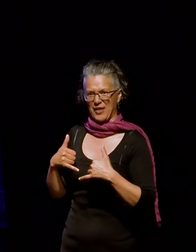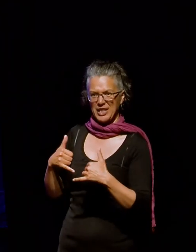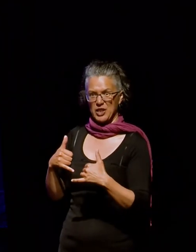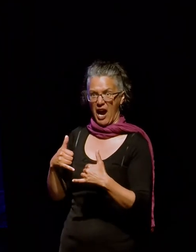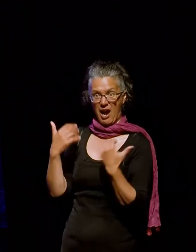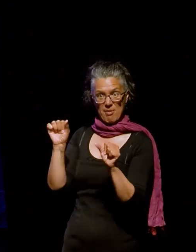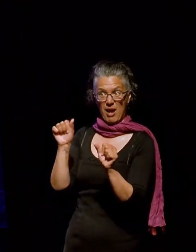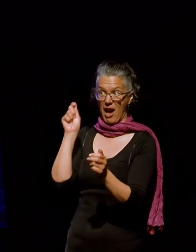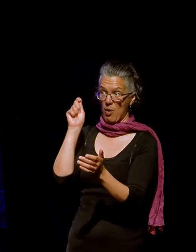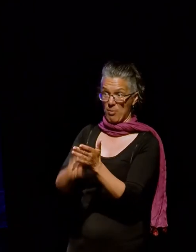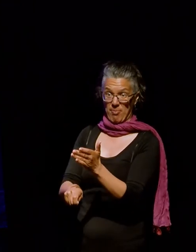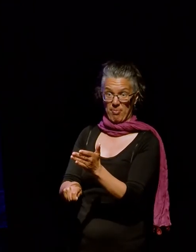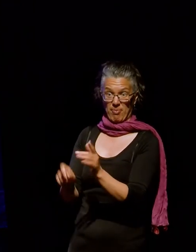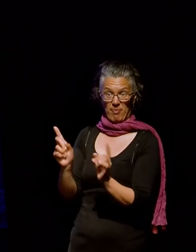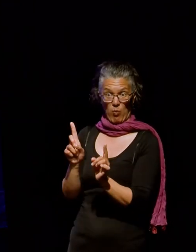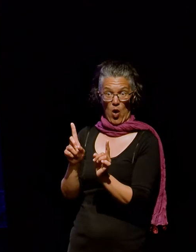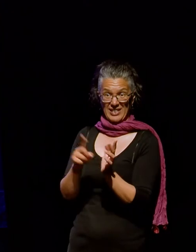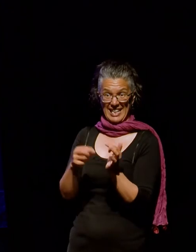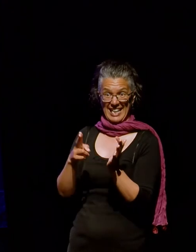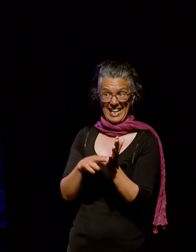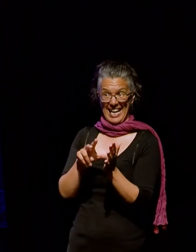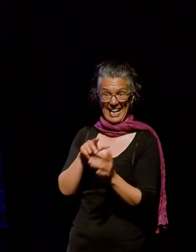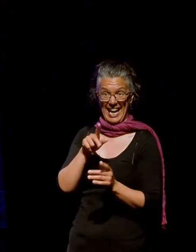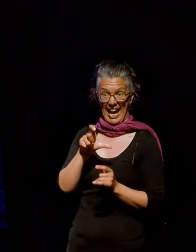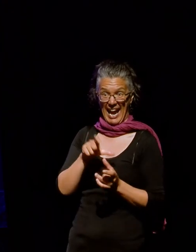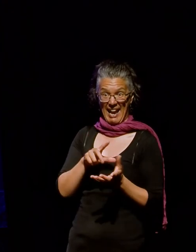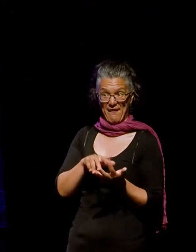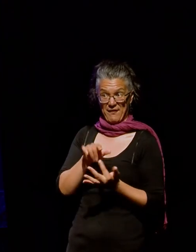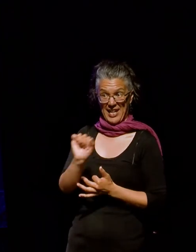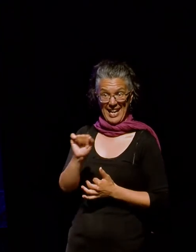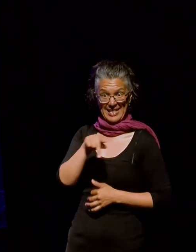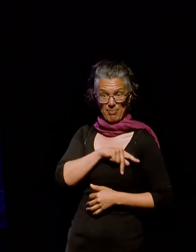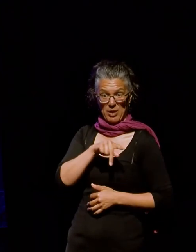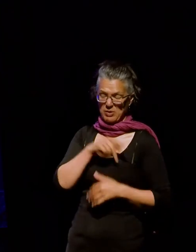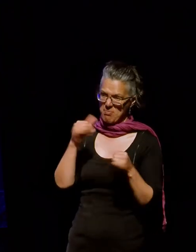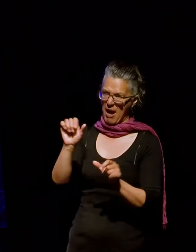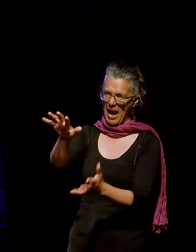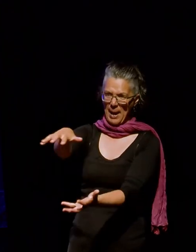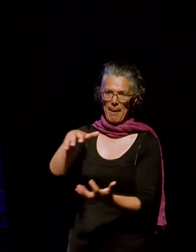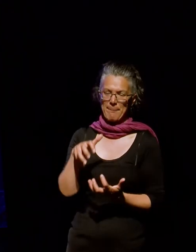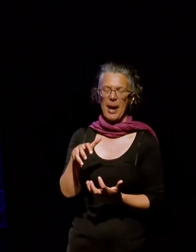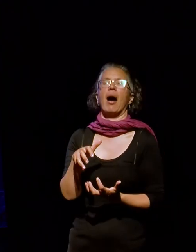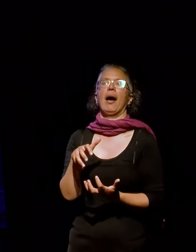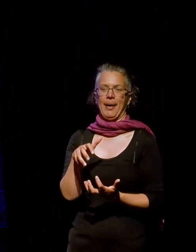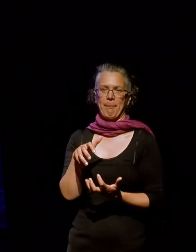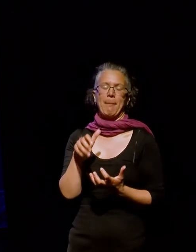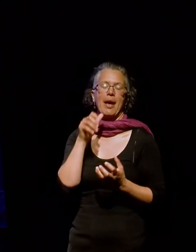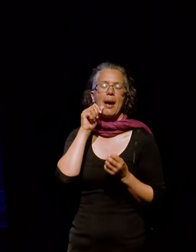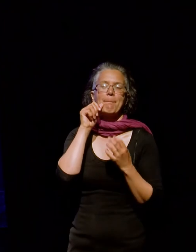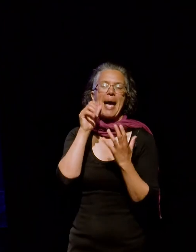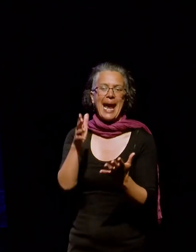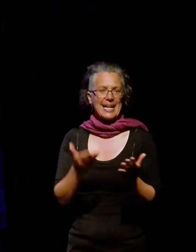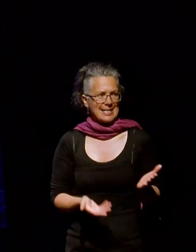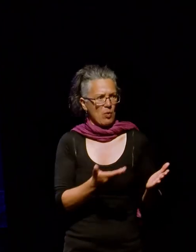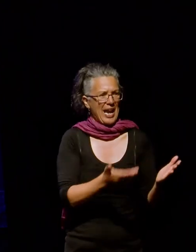buying Leonard Cave's medals. So that was an amazing get for us. It added to his